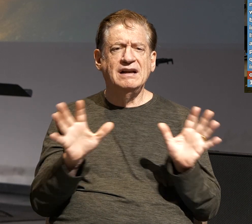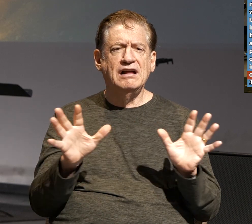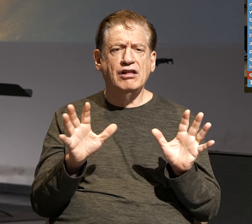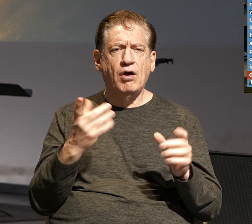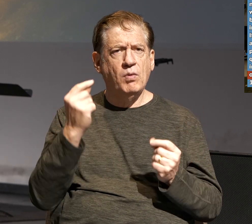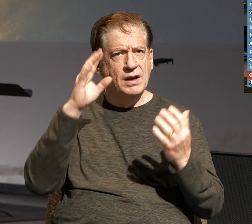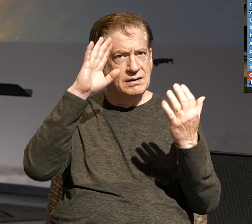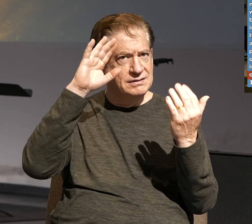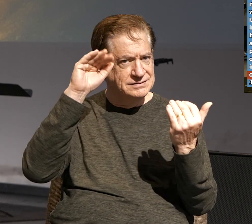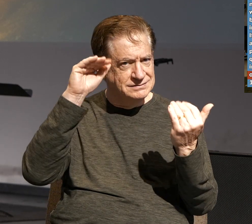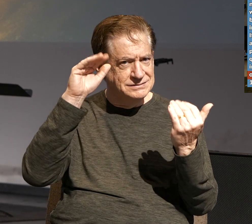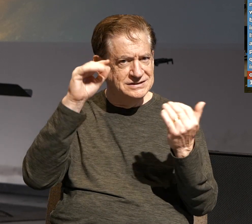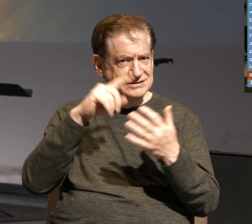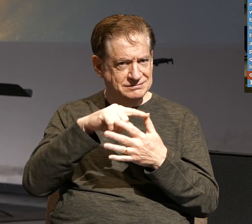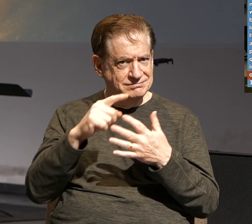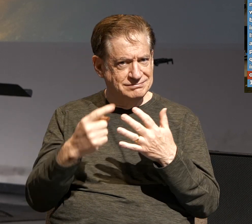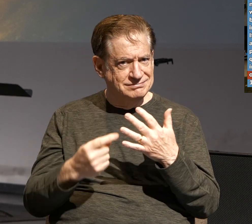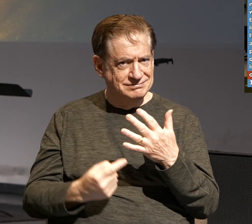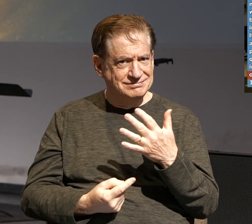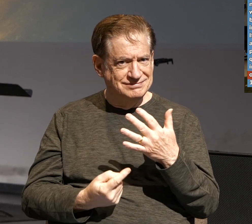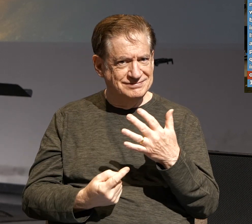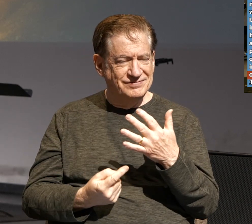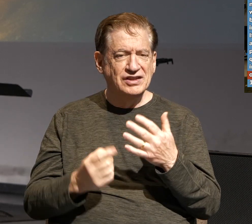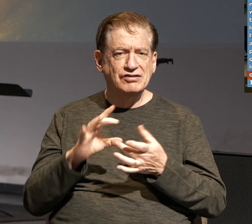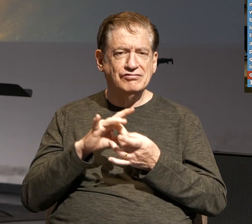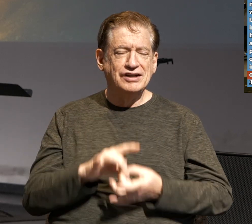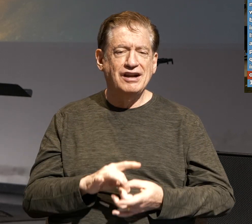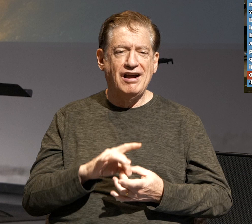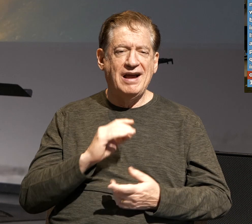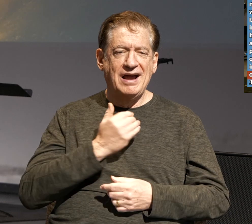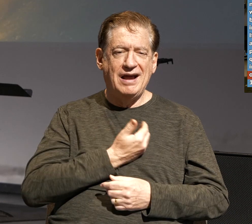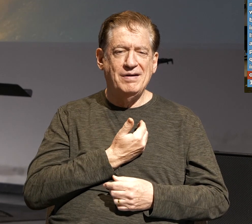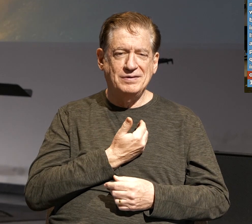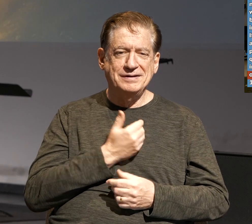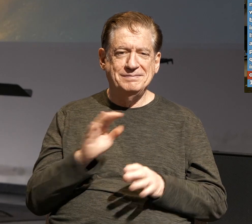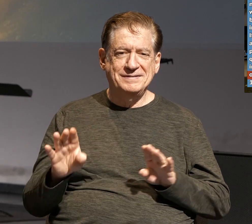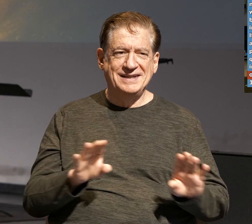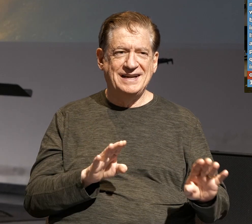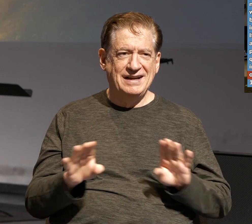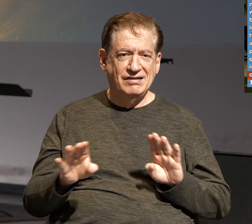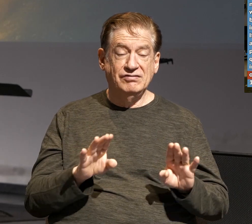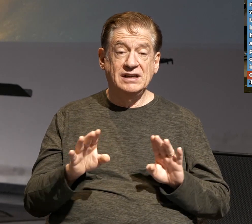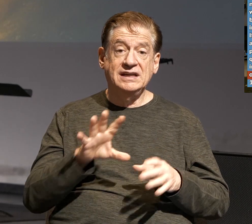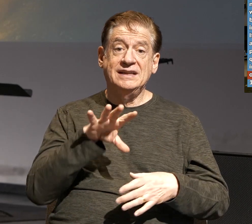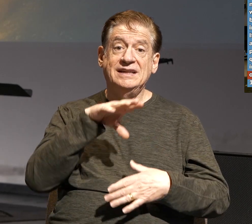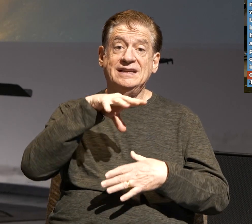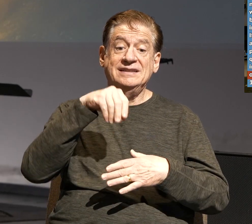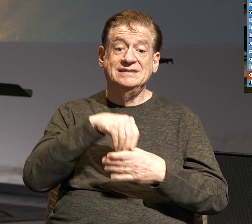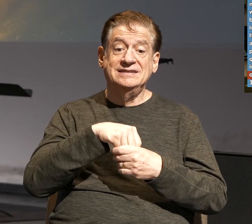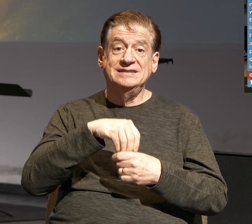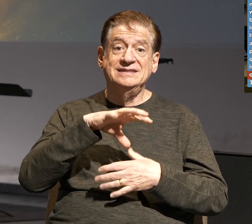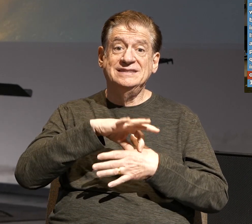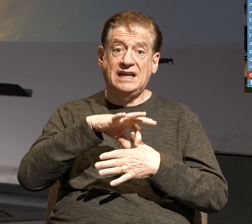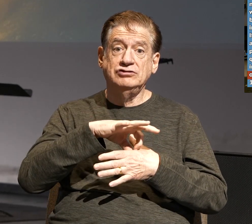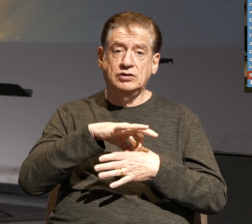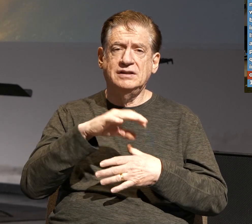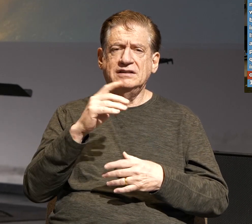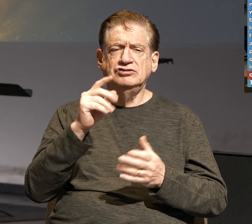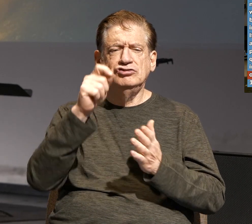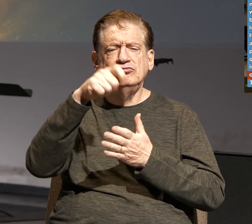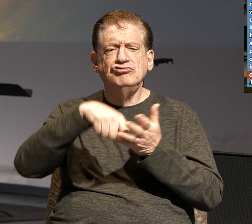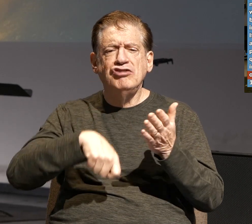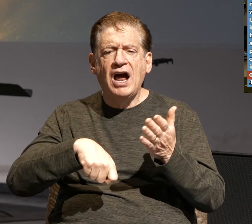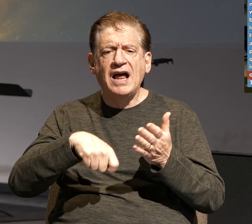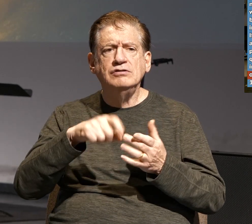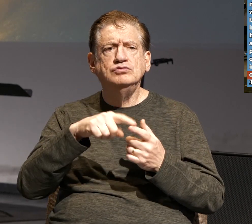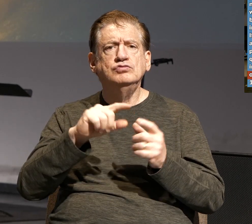the expectations are in regards to our behavior. Now, keep in mind, contextually, he is writing to a group of believers who are